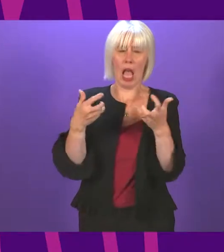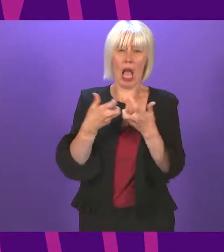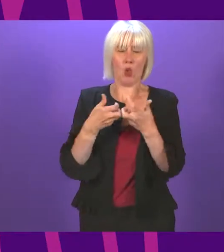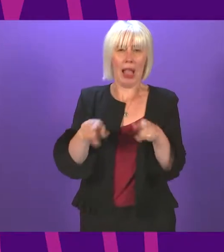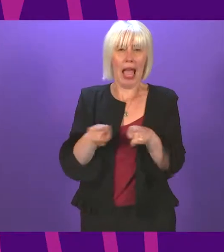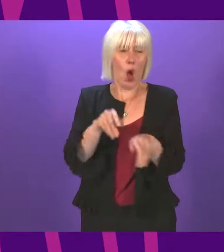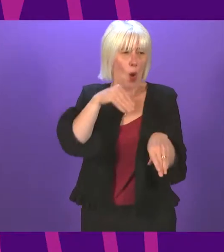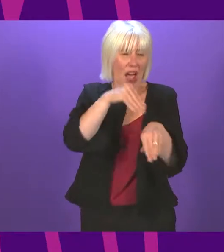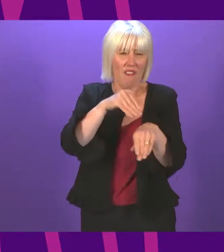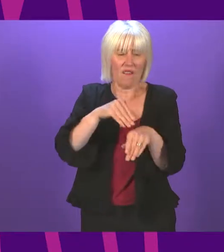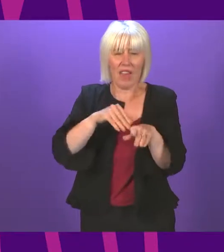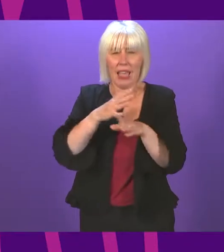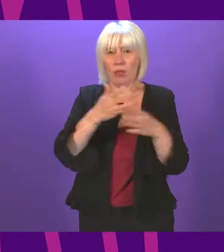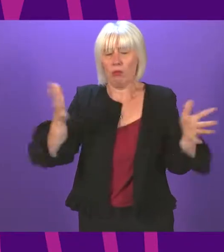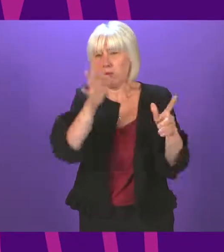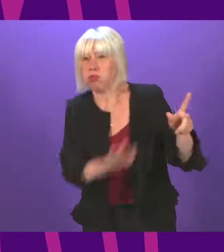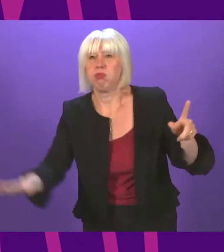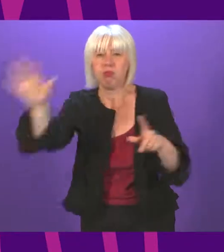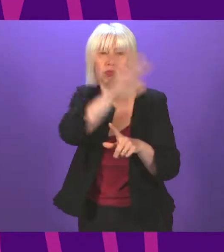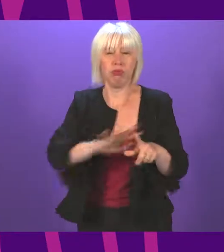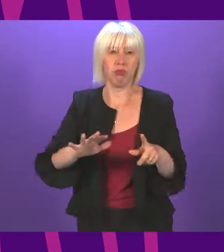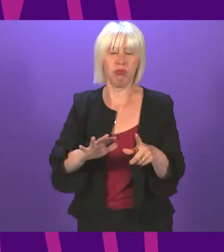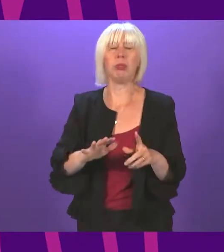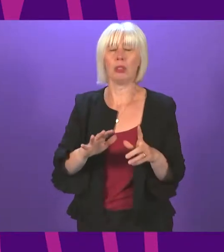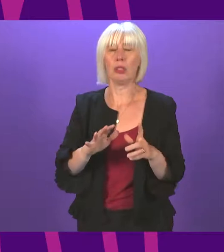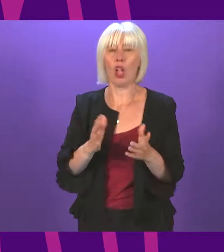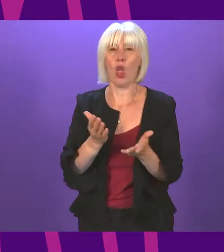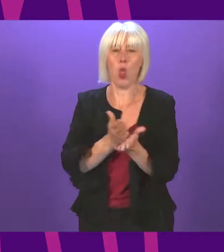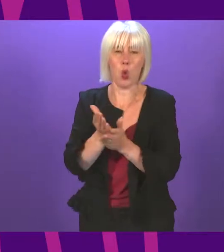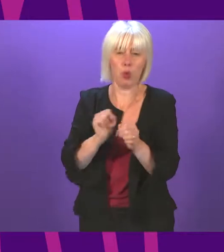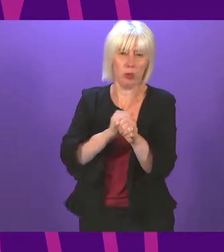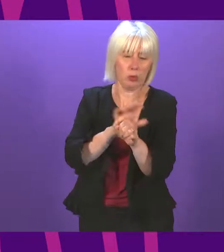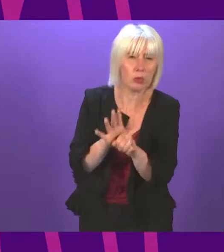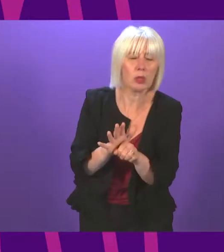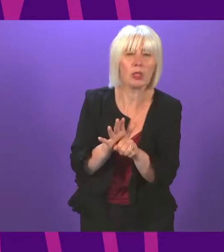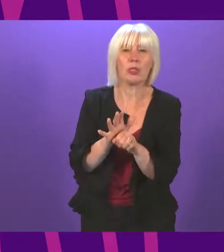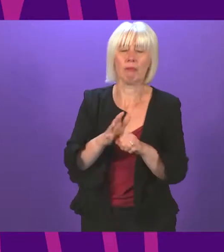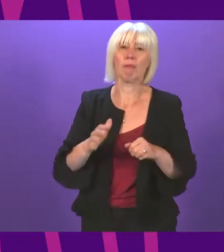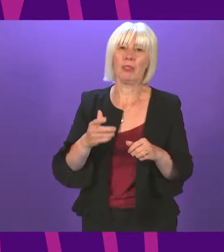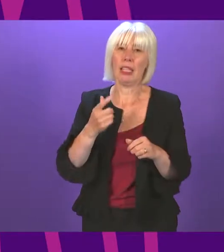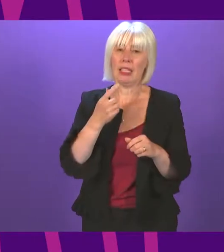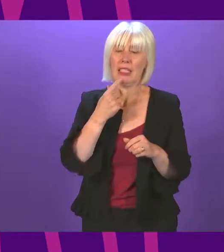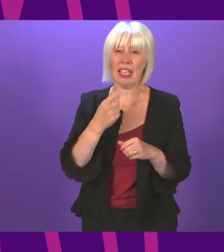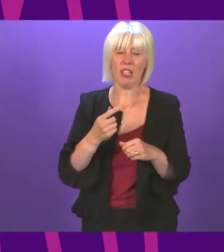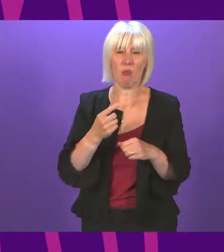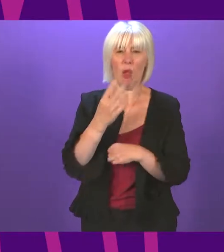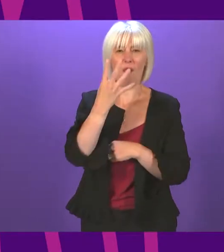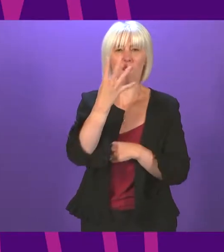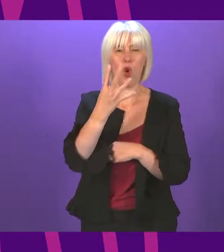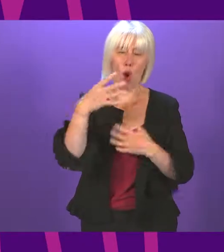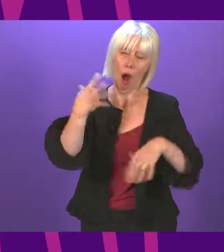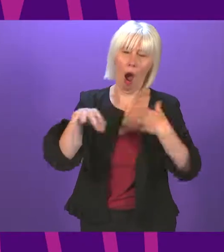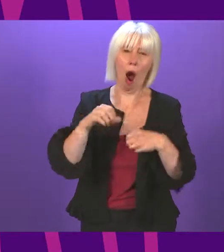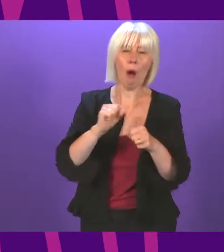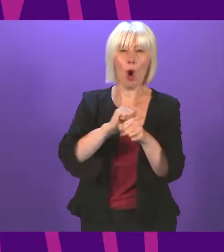pandemic on the population across what we would habitually refer to as the four harms of COVID